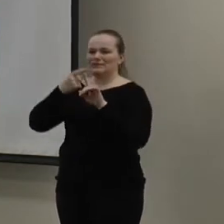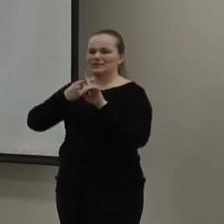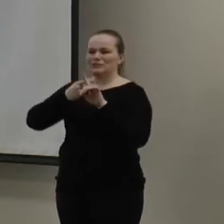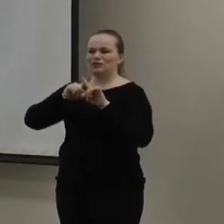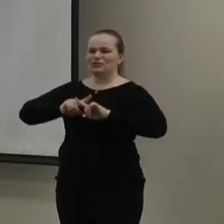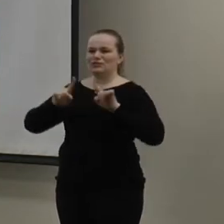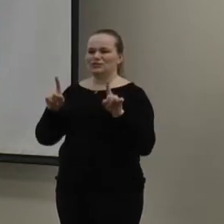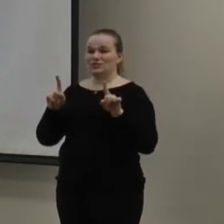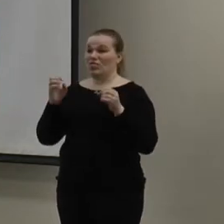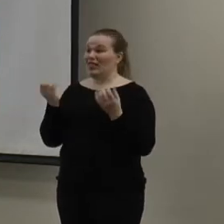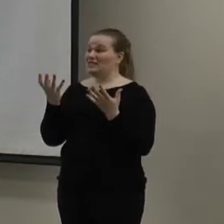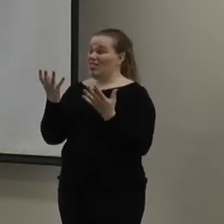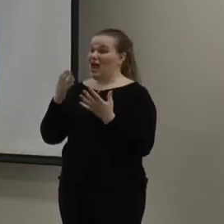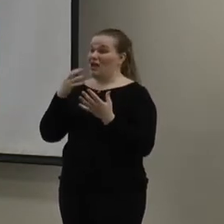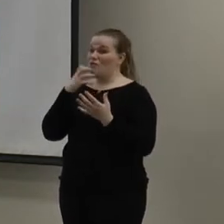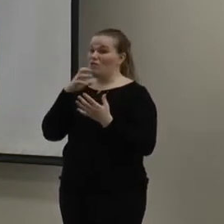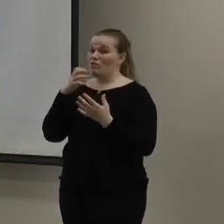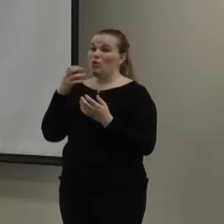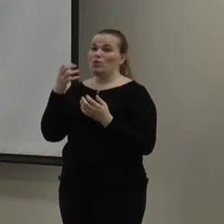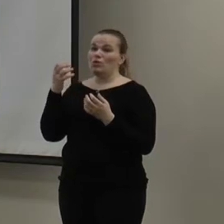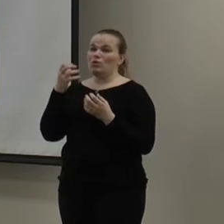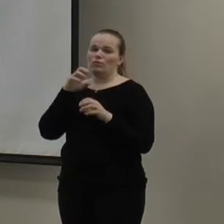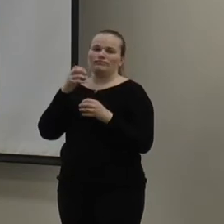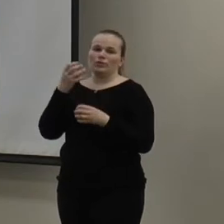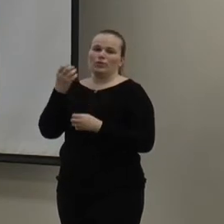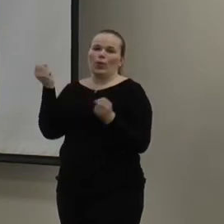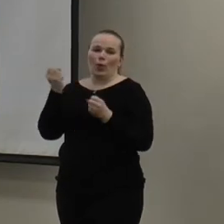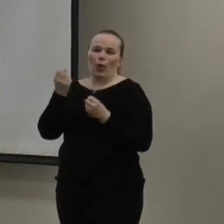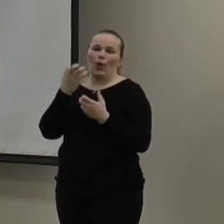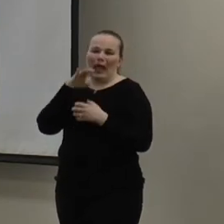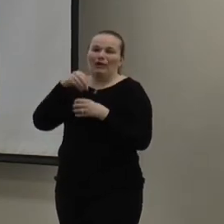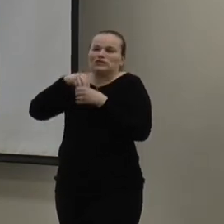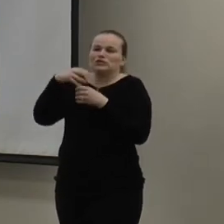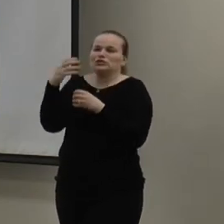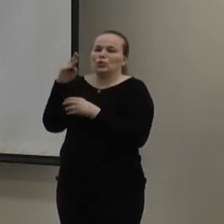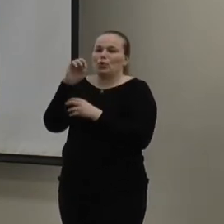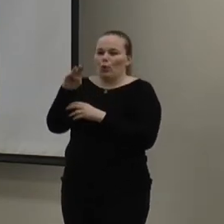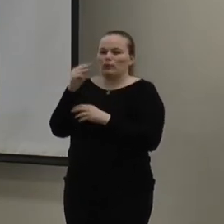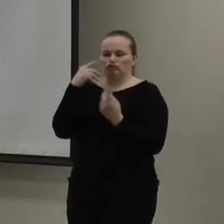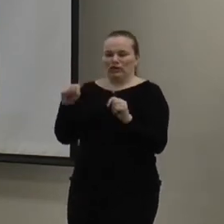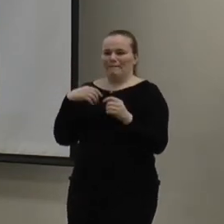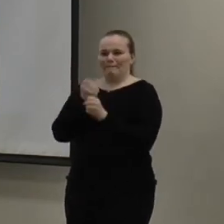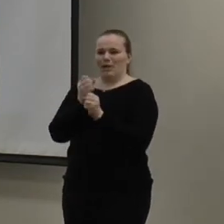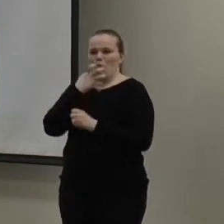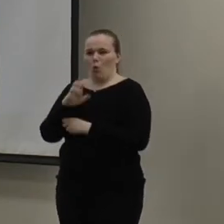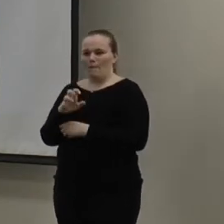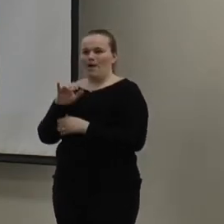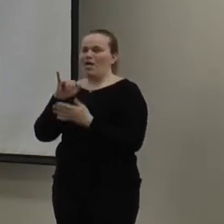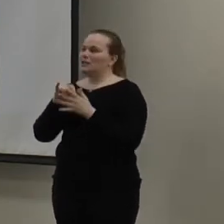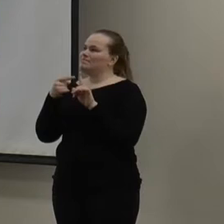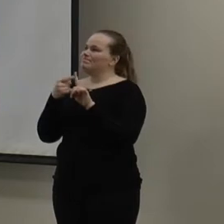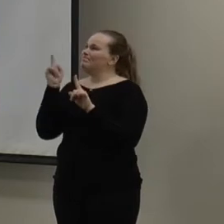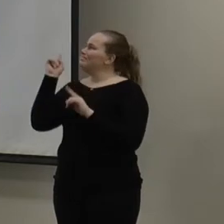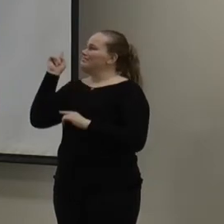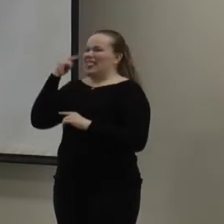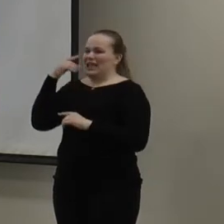So, that's a lot of cool air leaking through into your room. You're trying to keep it comfortable and warm. So, that would be an indication that you probably need to go